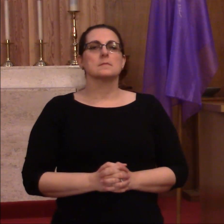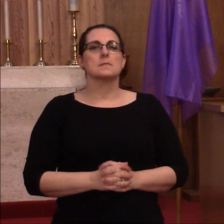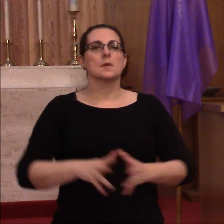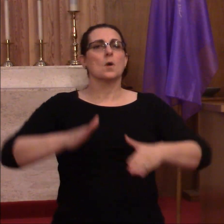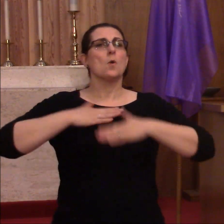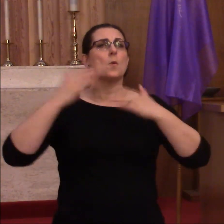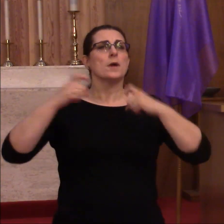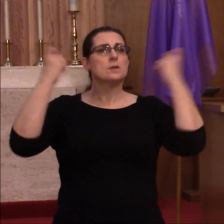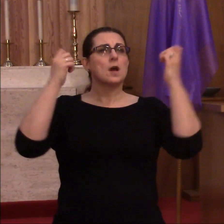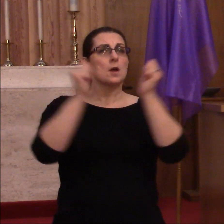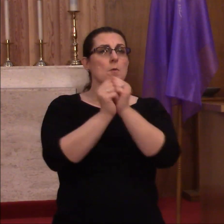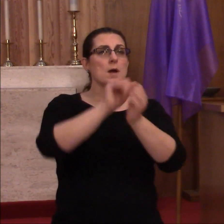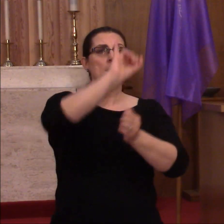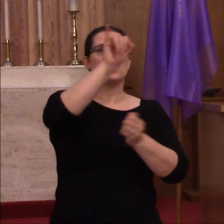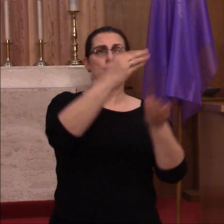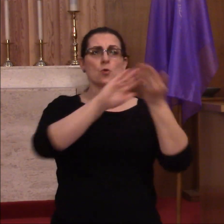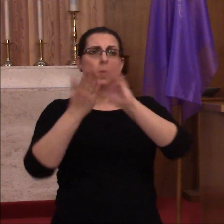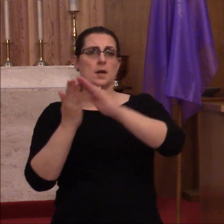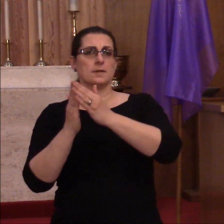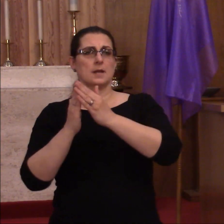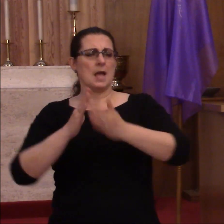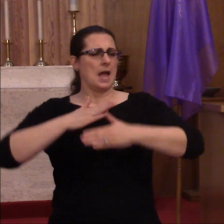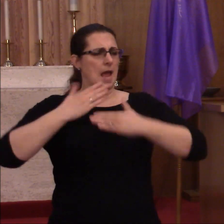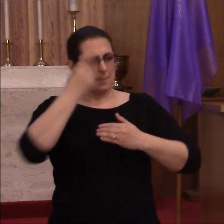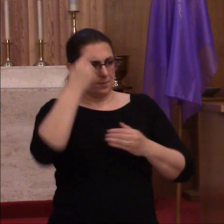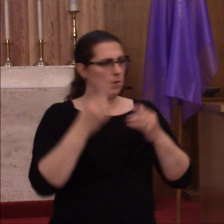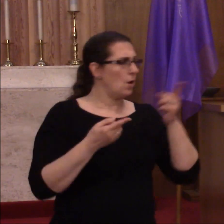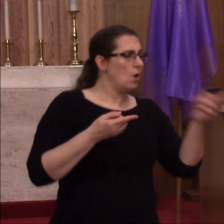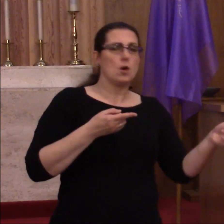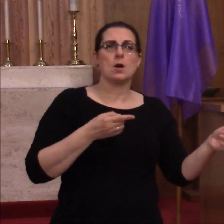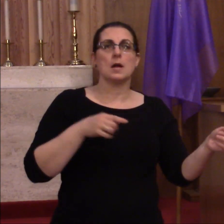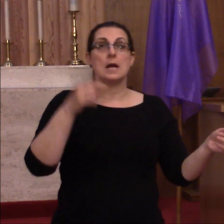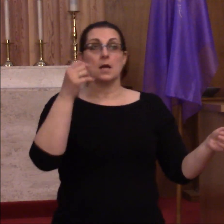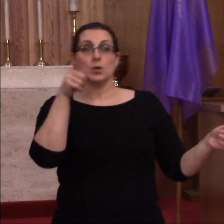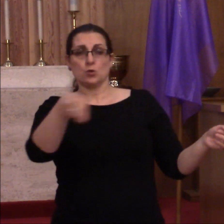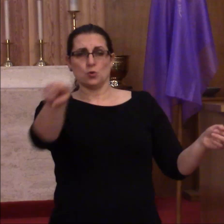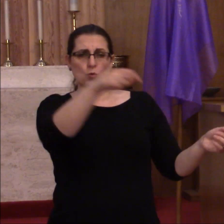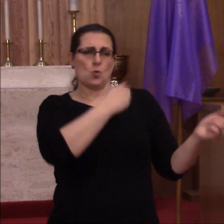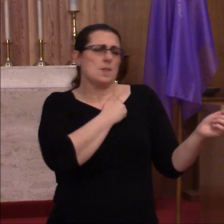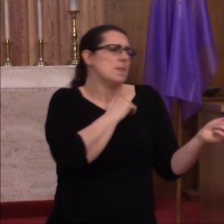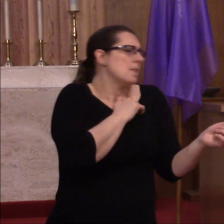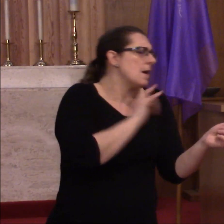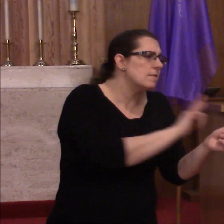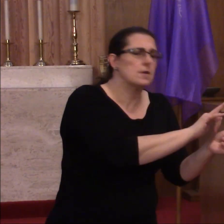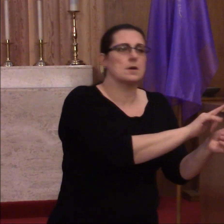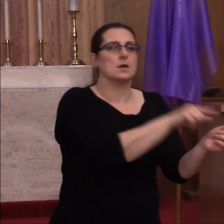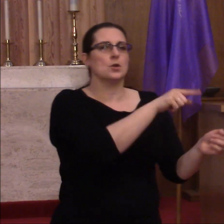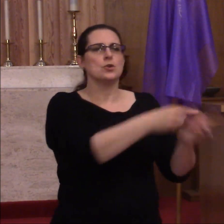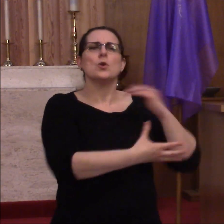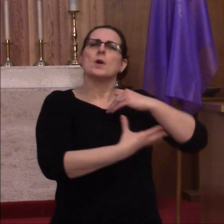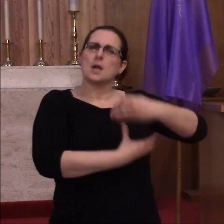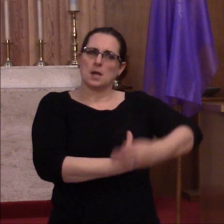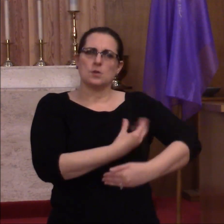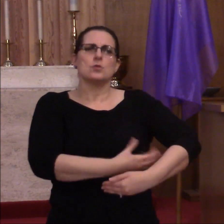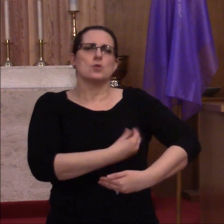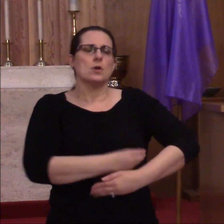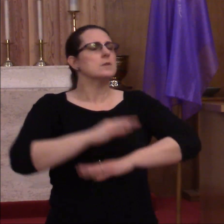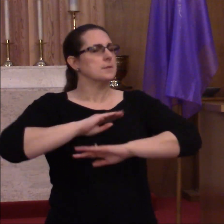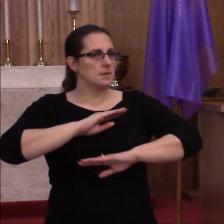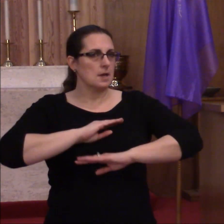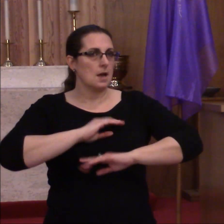Rejoice with Jerusalem and be glad for her, all you who love her, that you may nurse and be satisfied